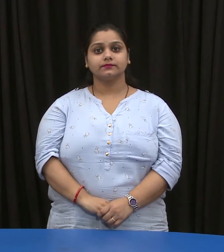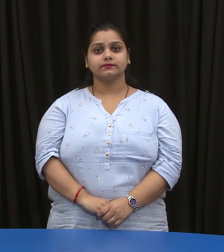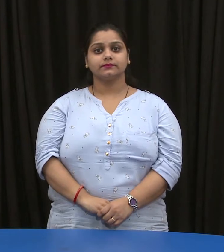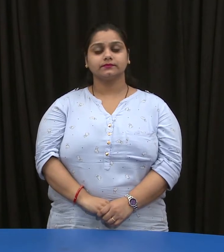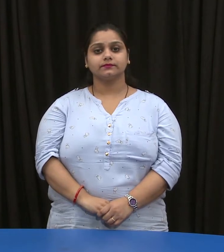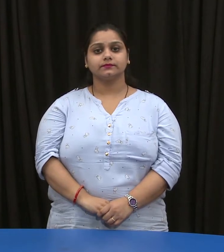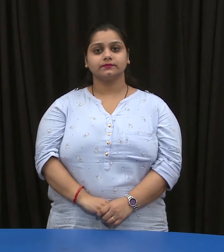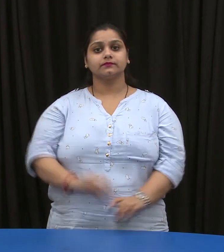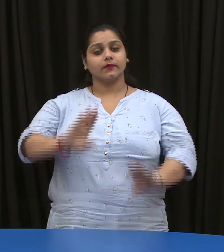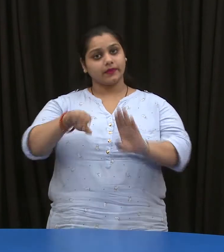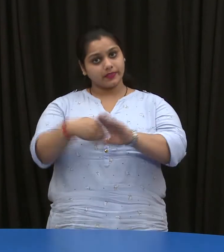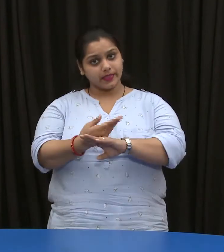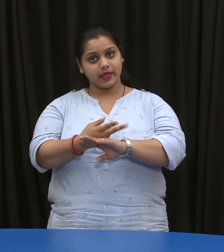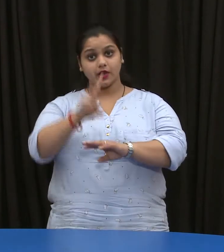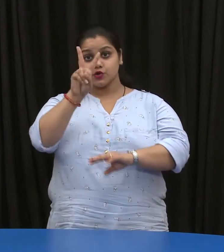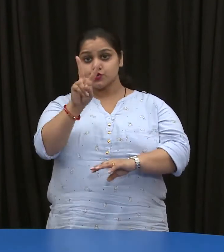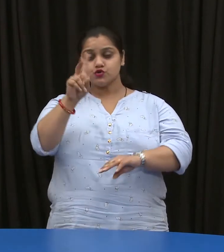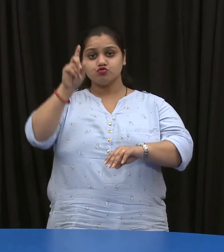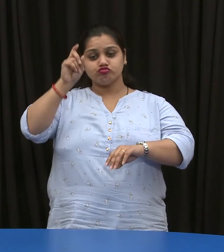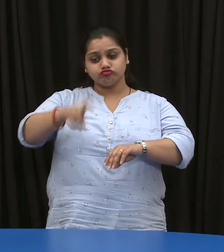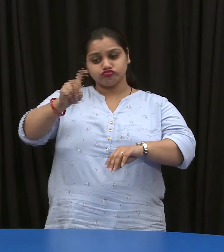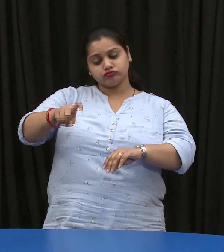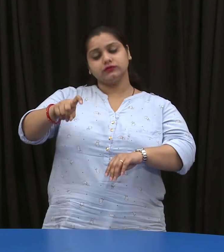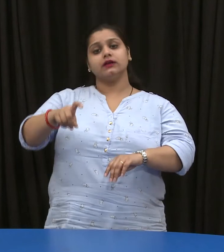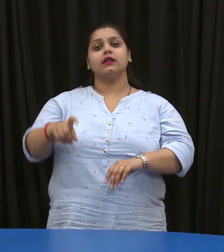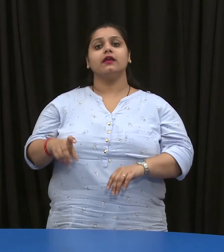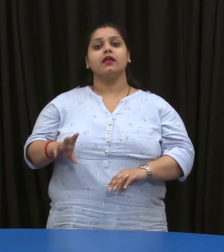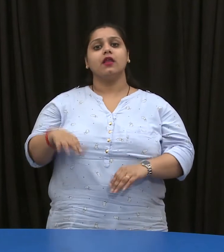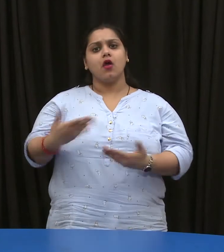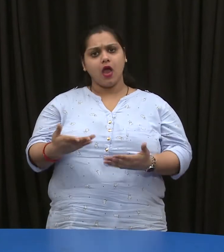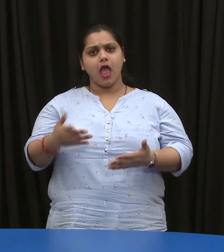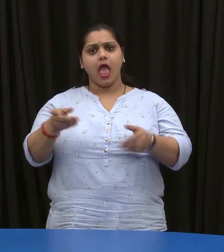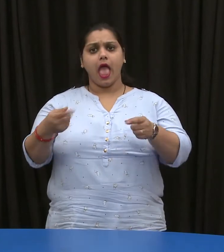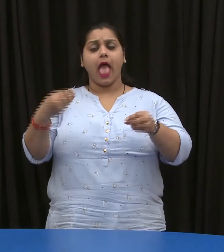After that, double click, add or remove programs.